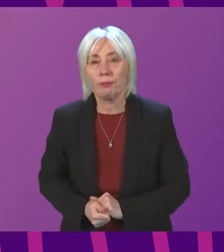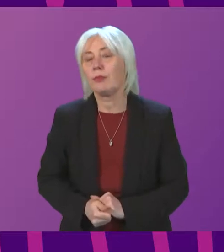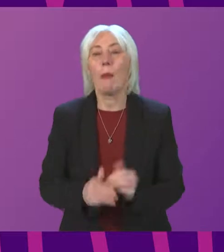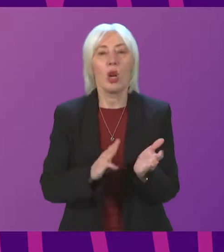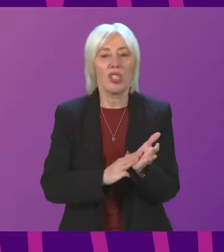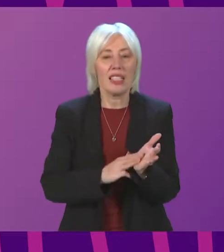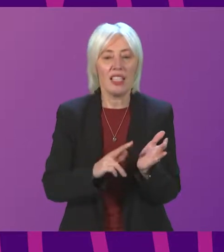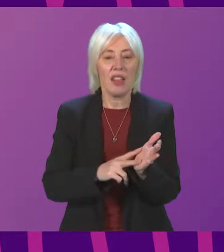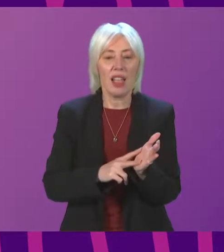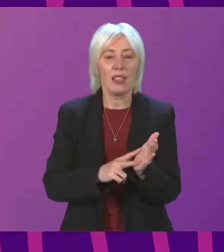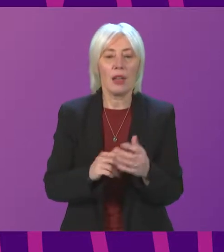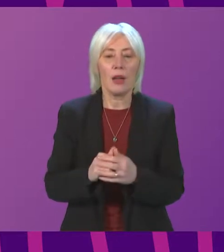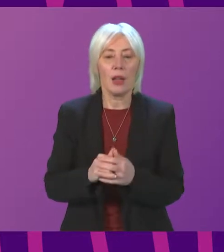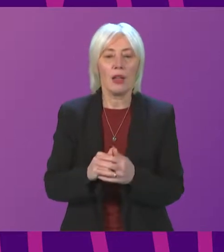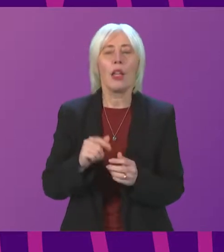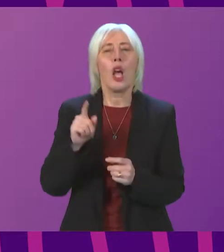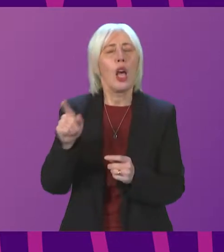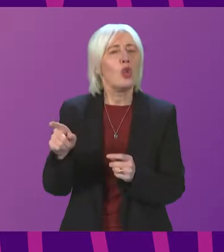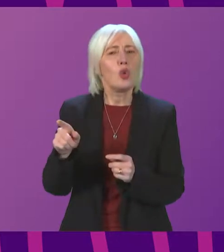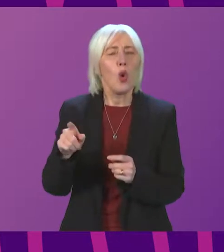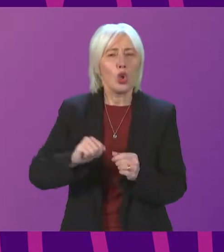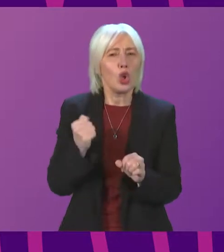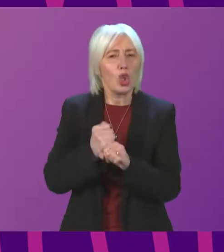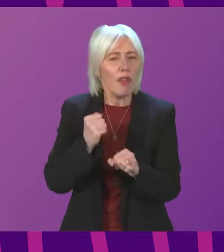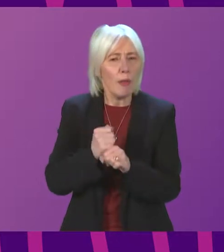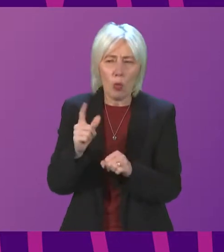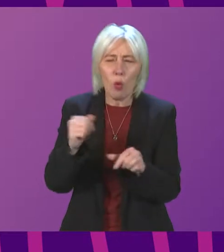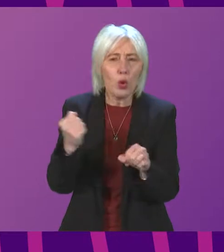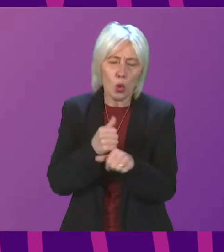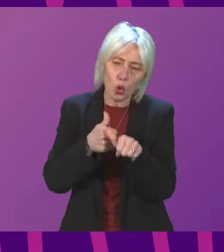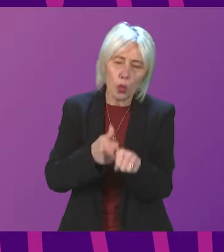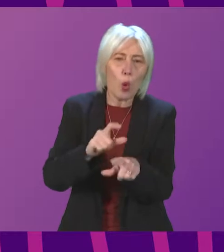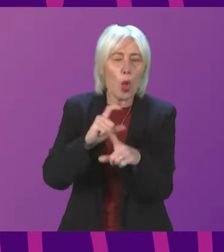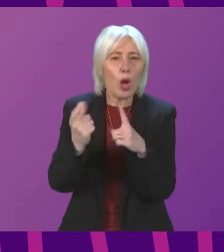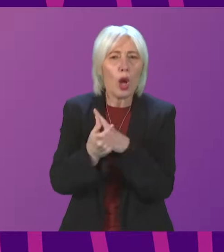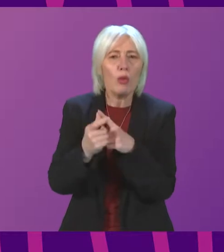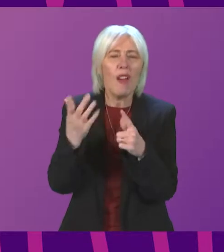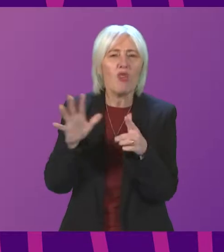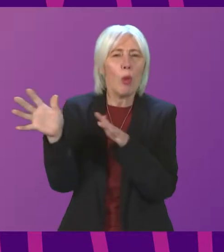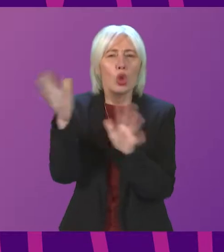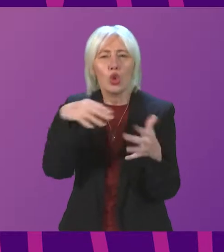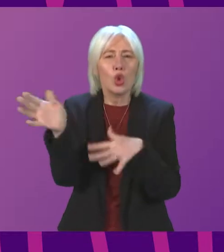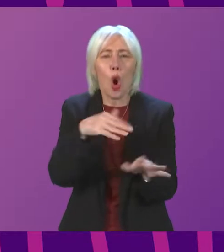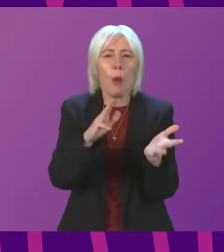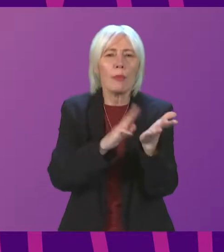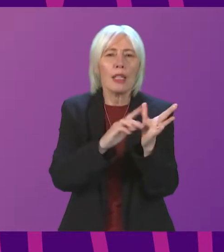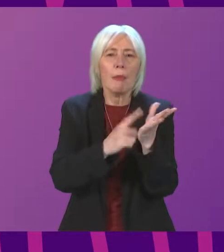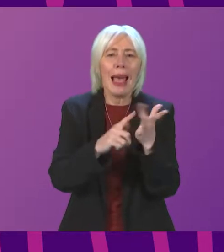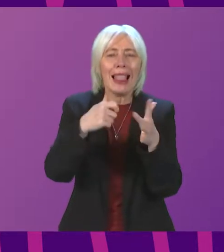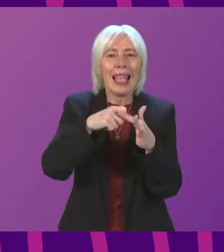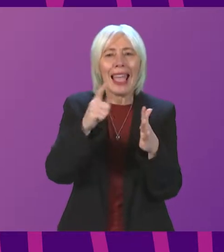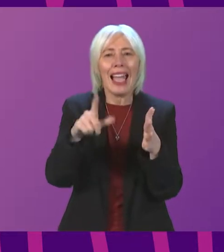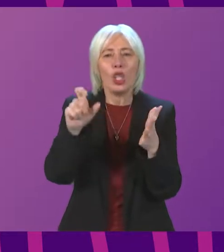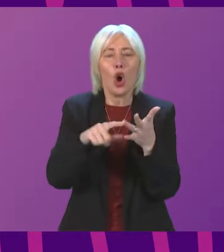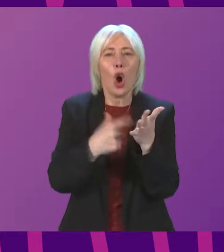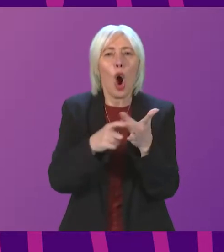To ask the Scottish Government what action it will take to support communities affected by Storm Malik and Storm Corrie, including addressing the